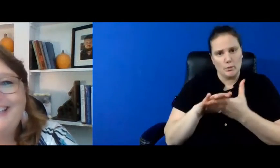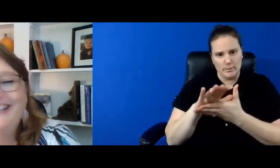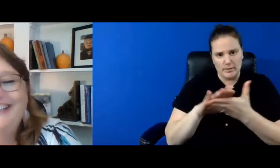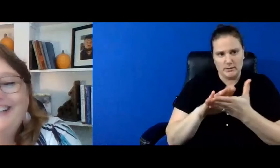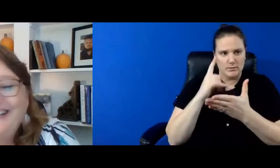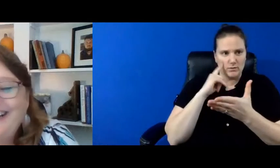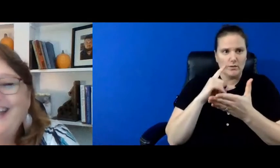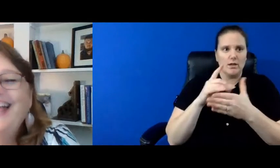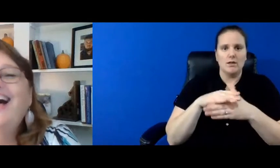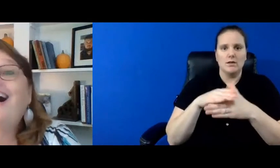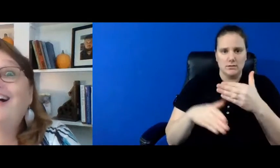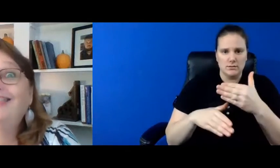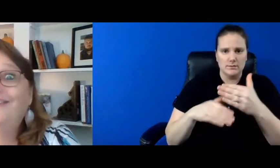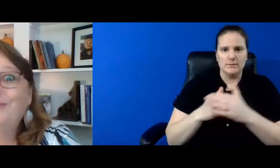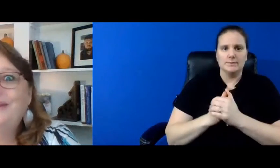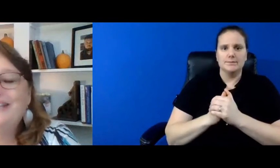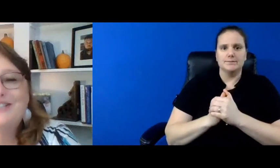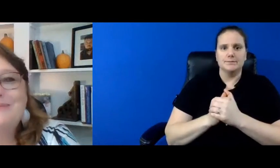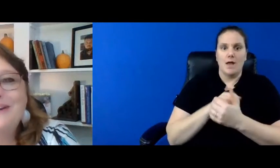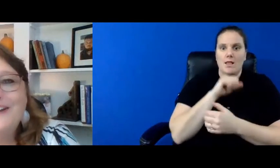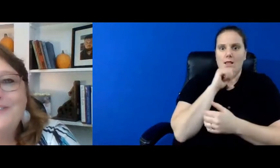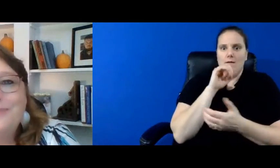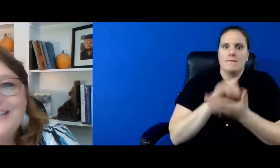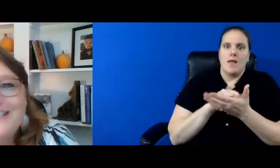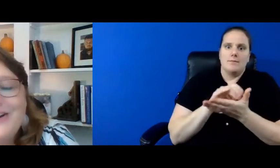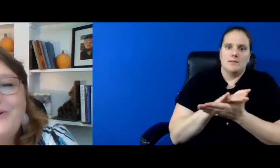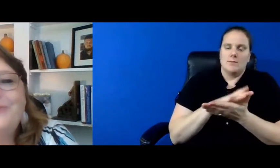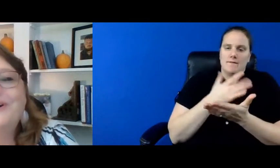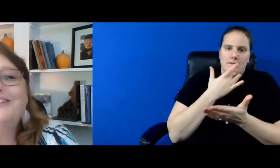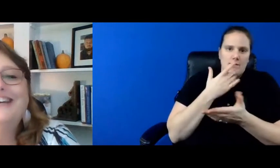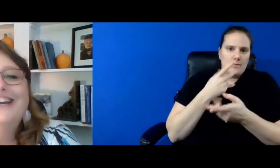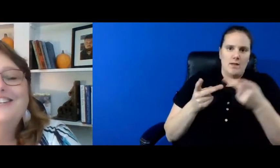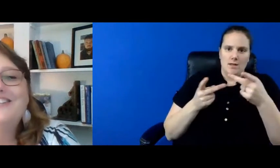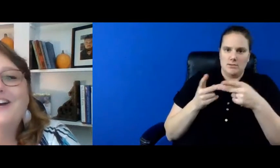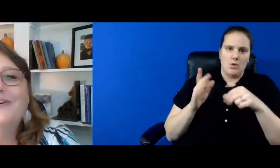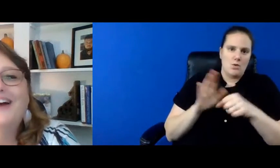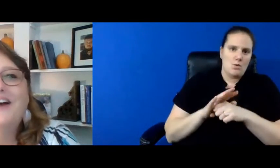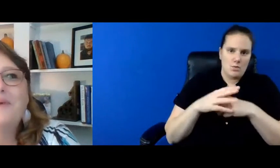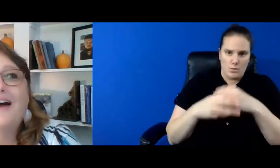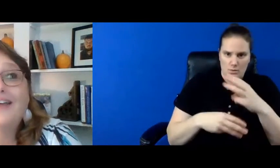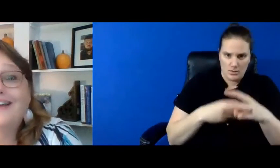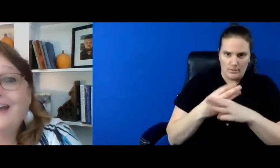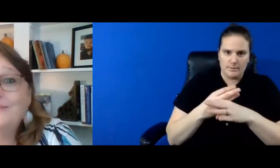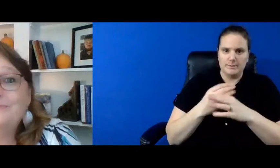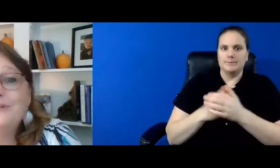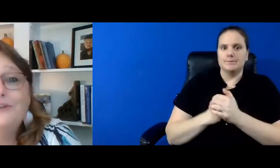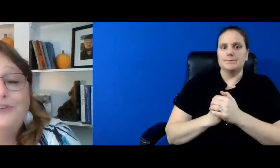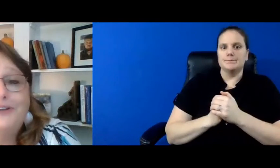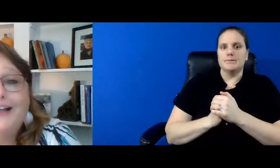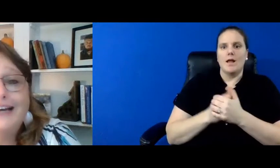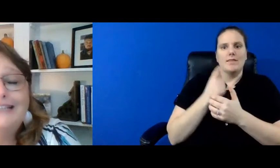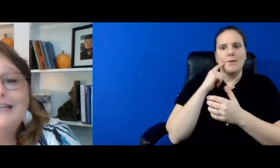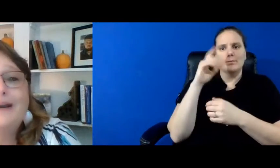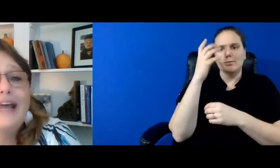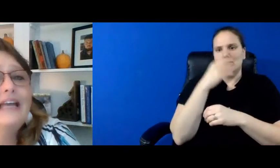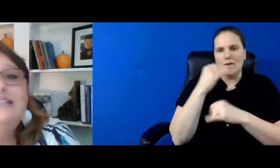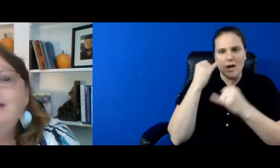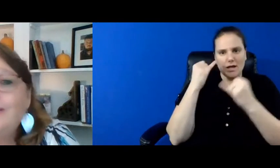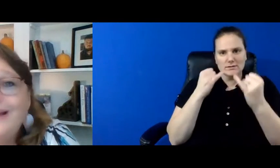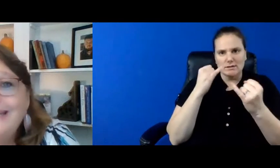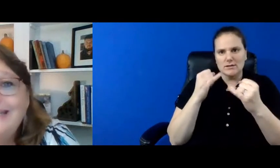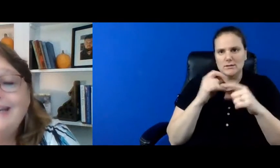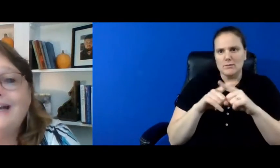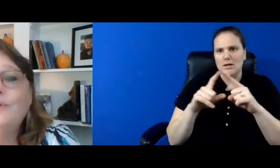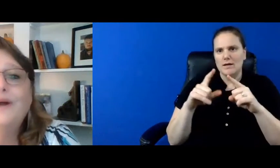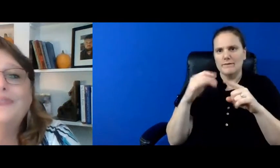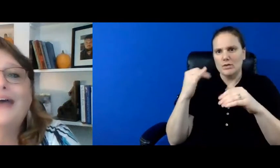the weekend i love the beach it's my favorite place in the whole world so um i thought that was a beautiful idea but i had